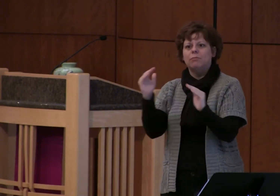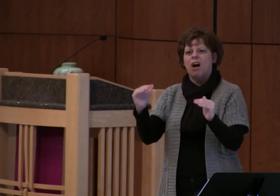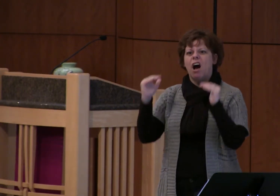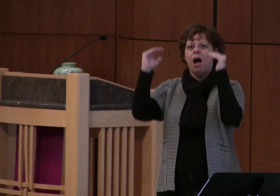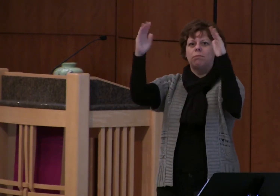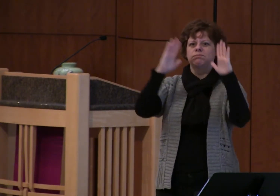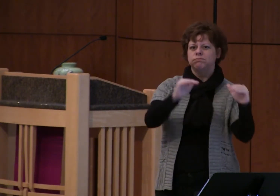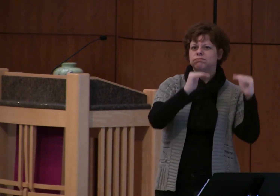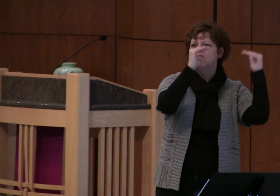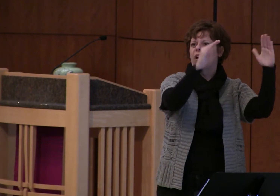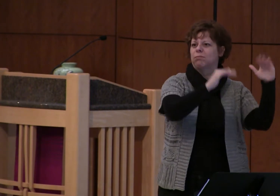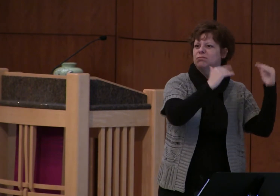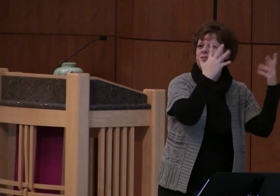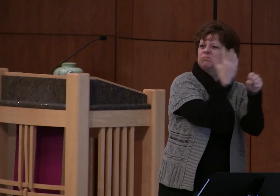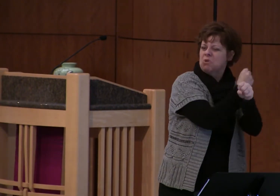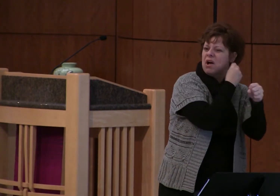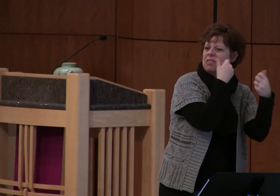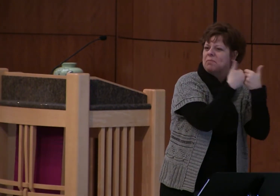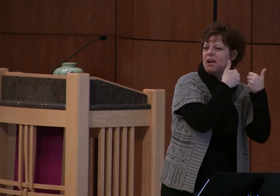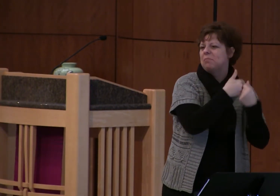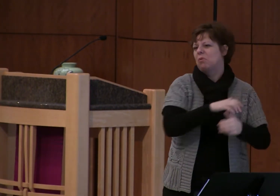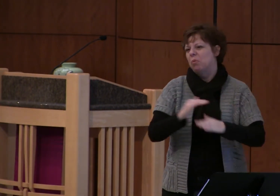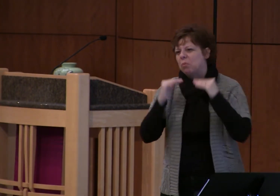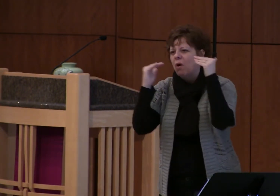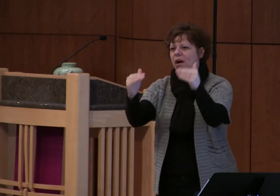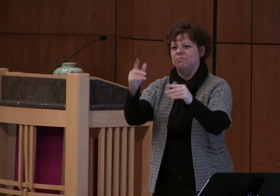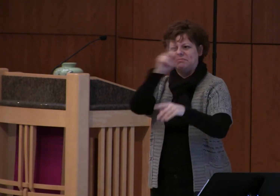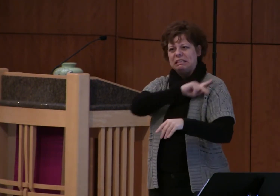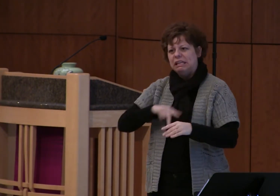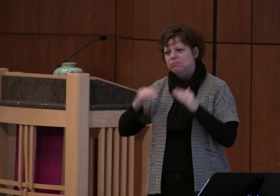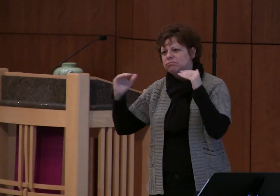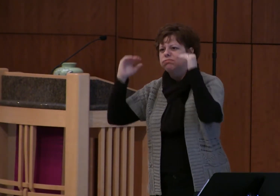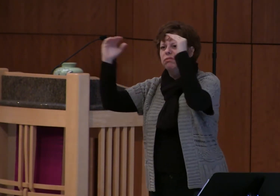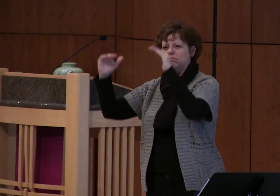their position they have been glorified and we get that